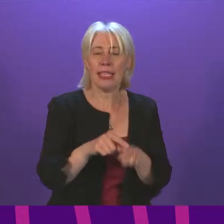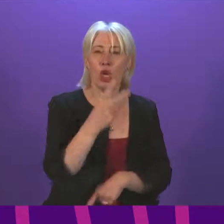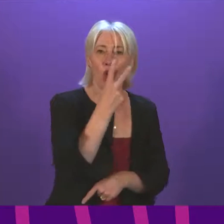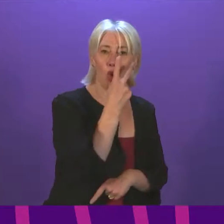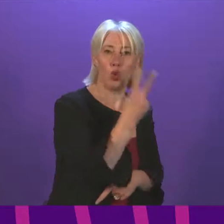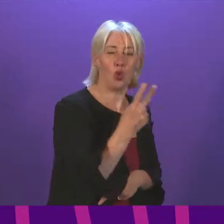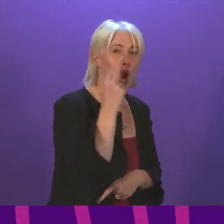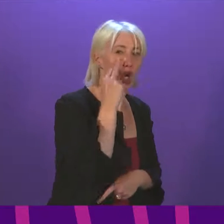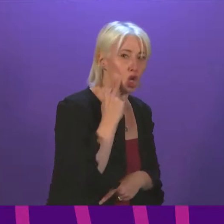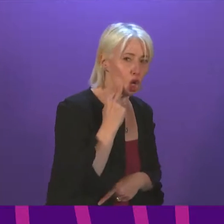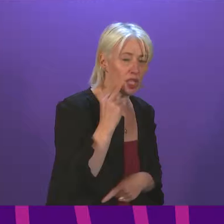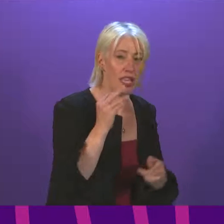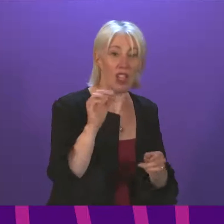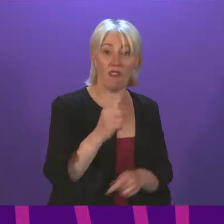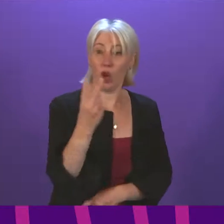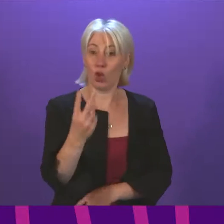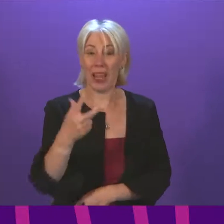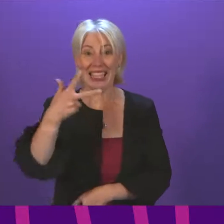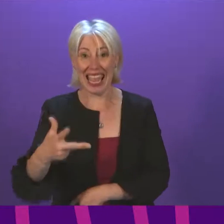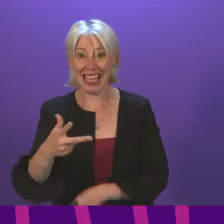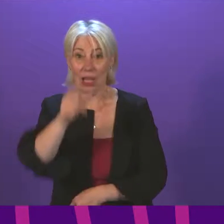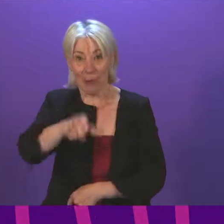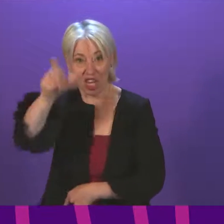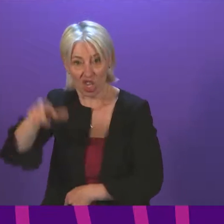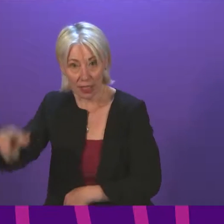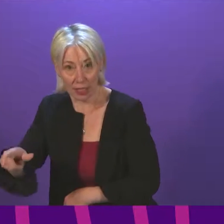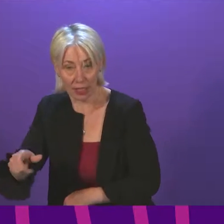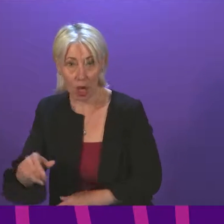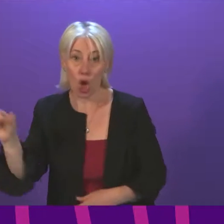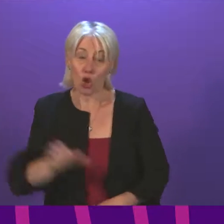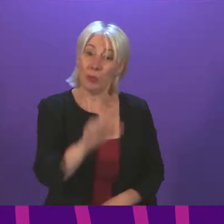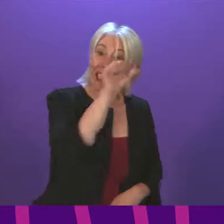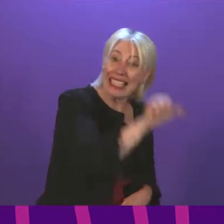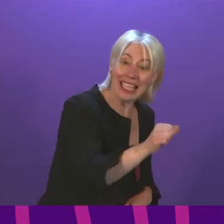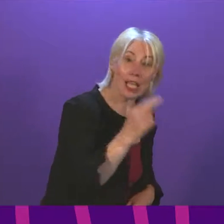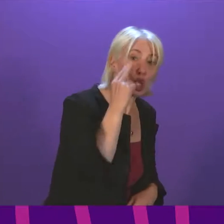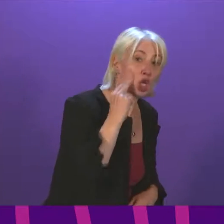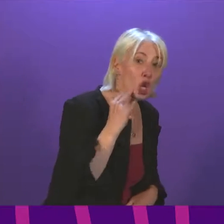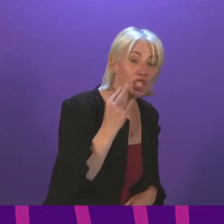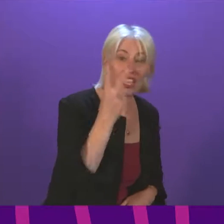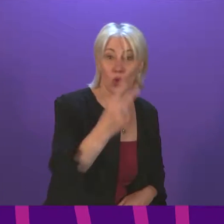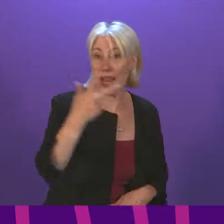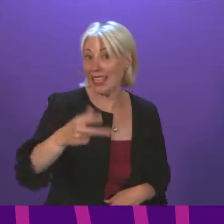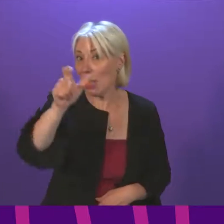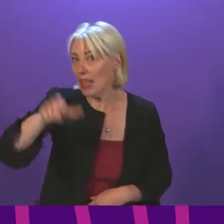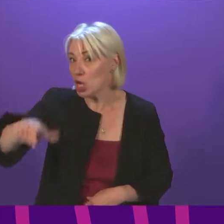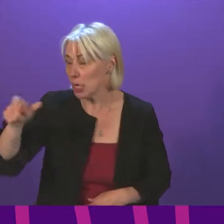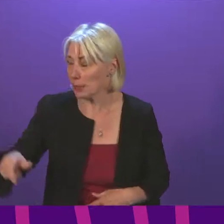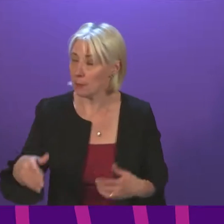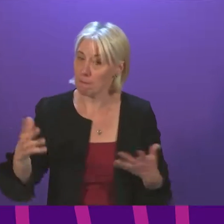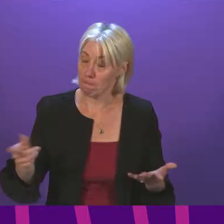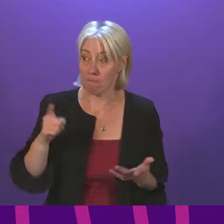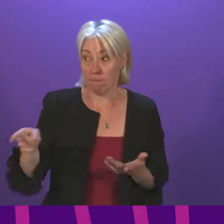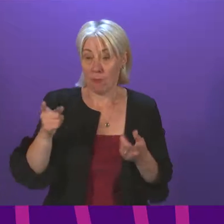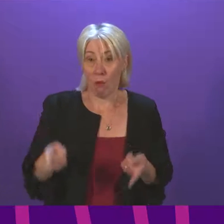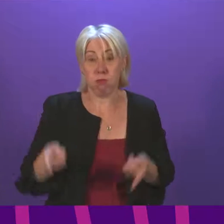28 patients when there should be six. Does the Cabinet Secretary believe that this is acceptable, and will he apologise to